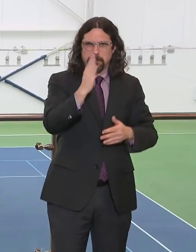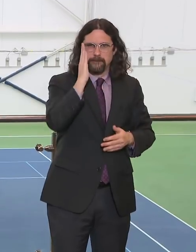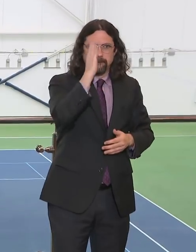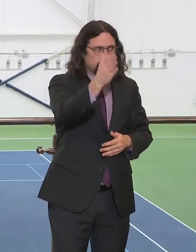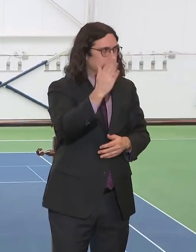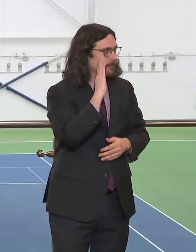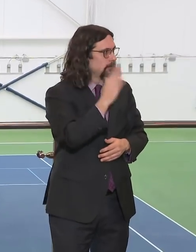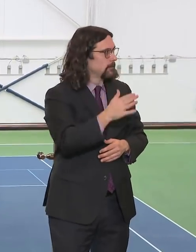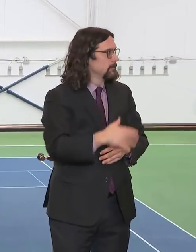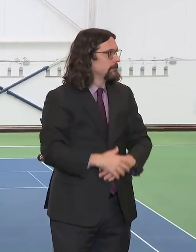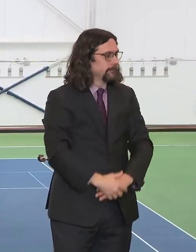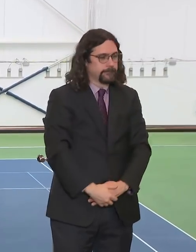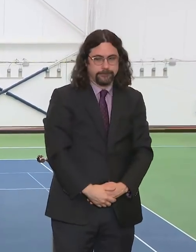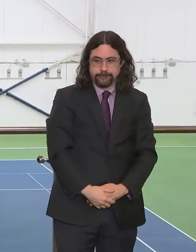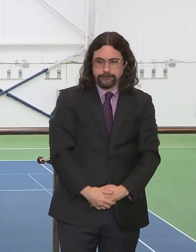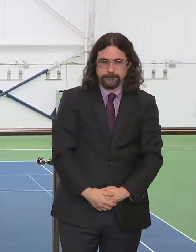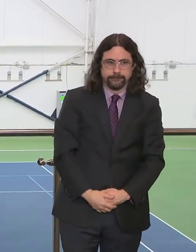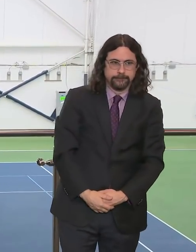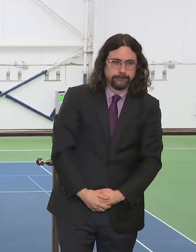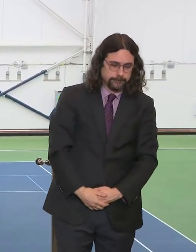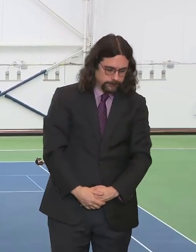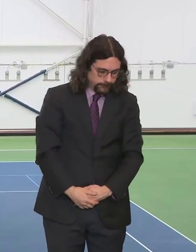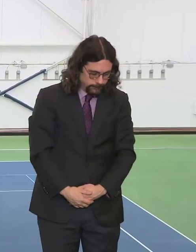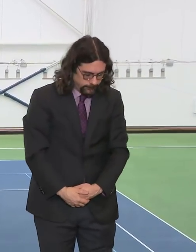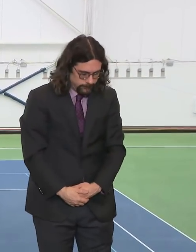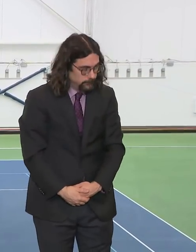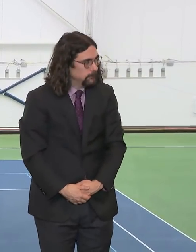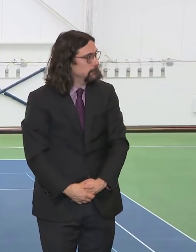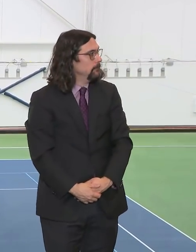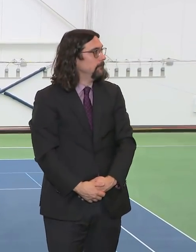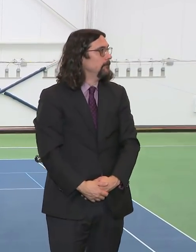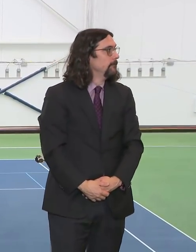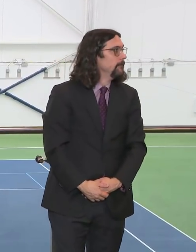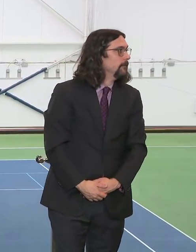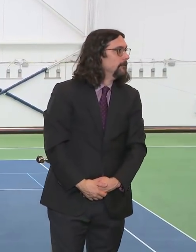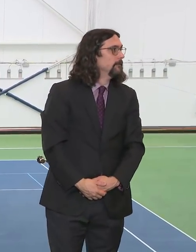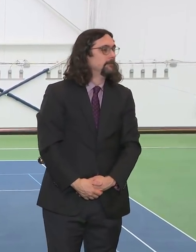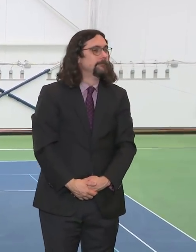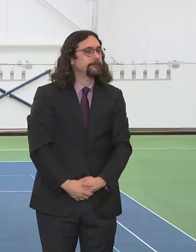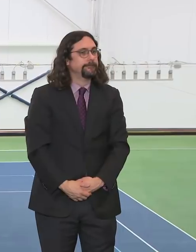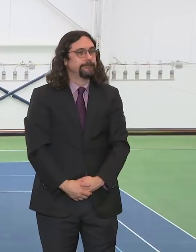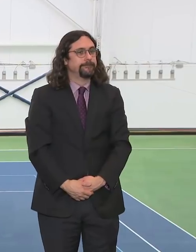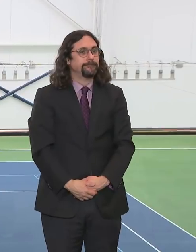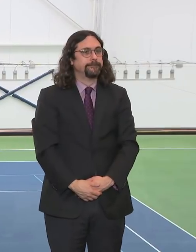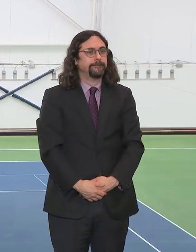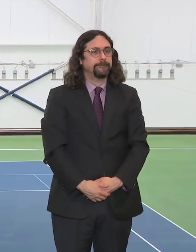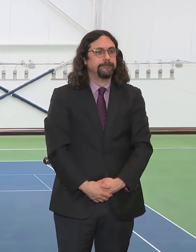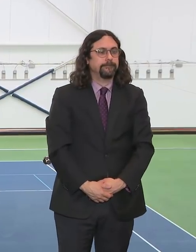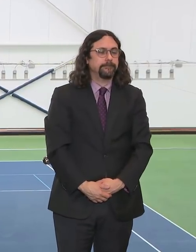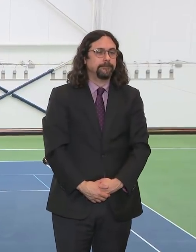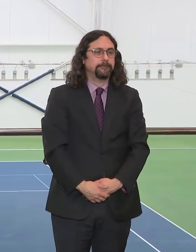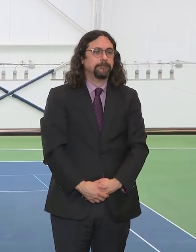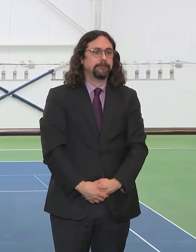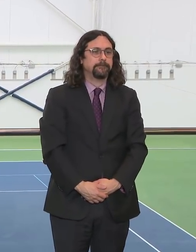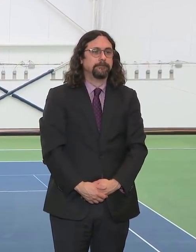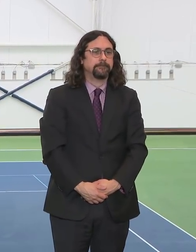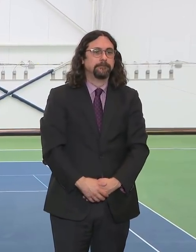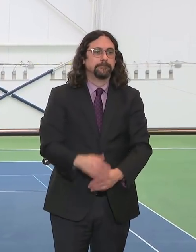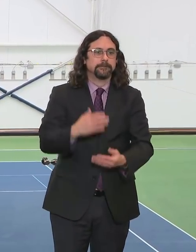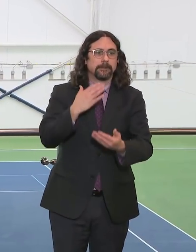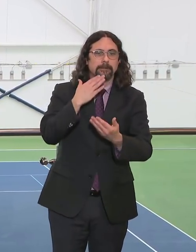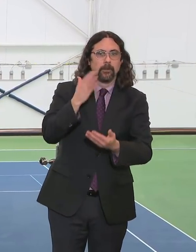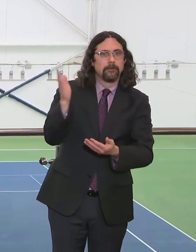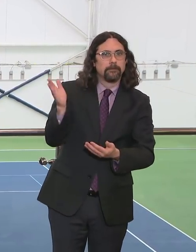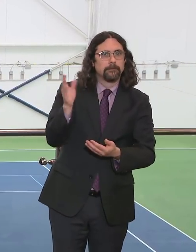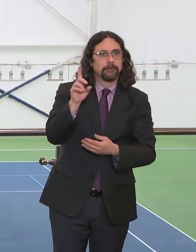So I want to note with real appreciation to Deanne that she brings an extraordinary